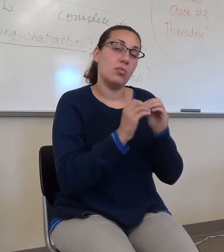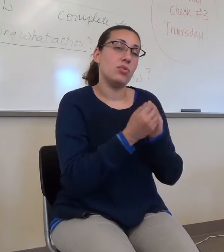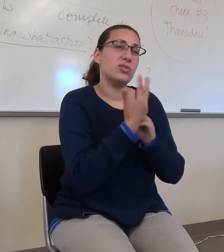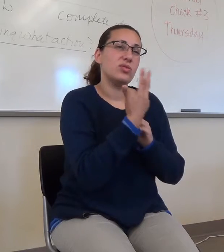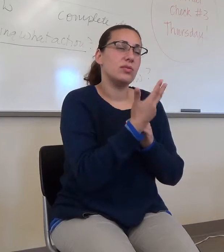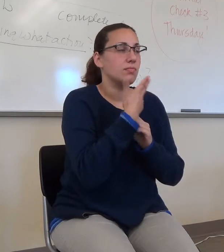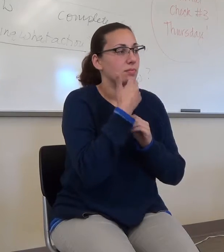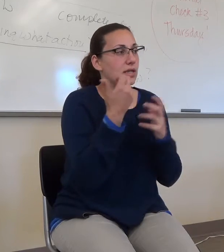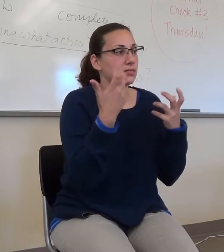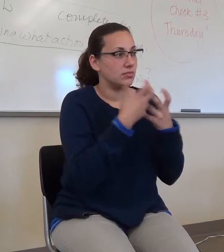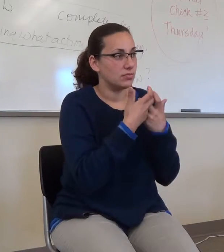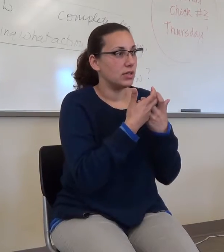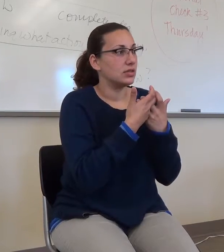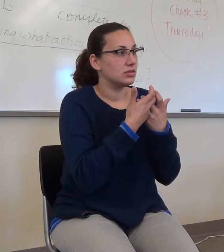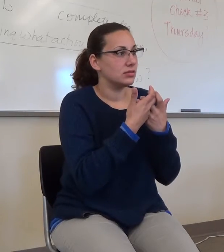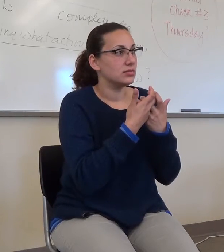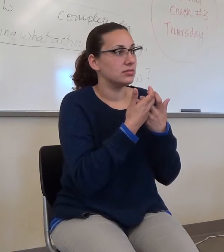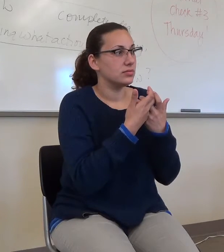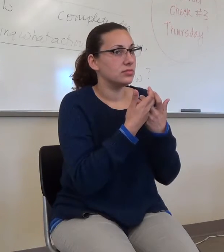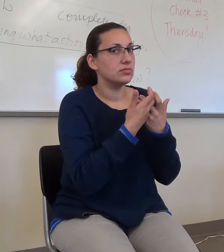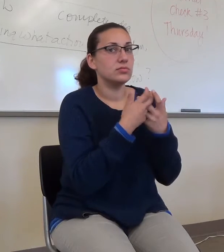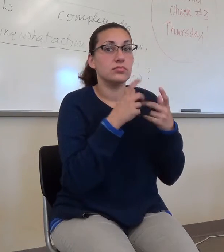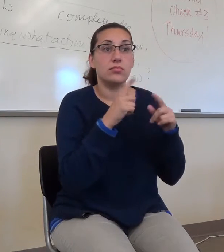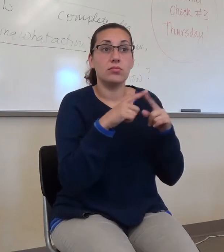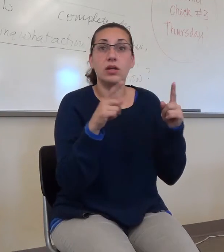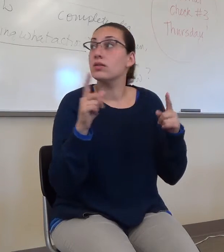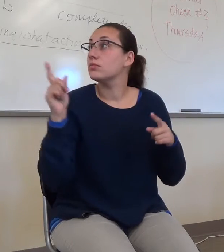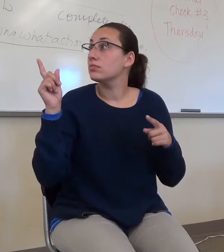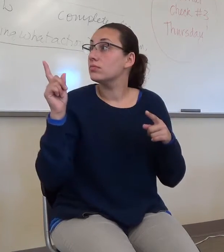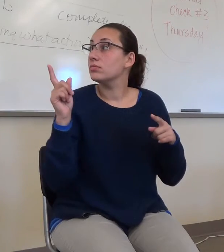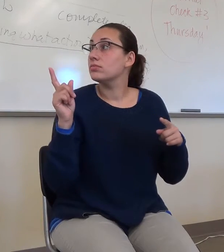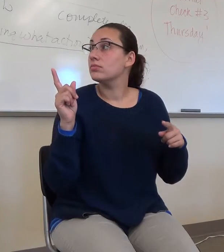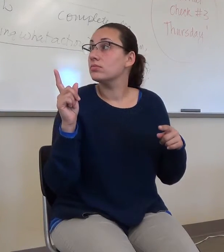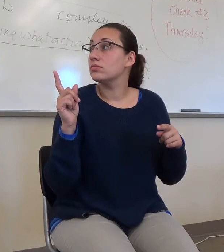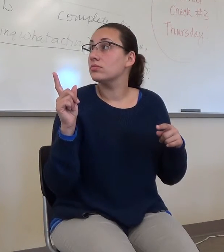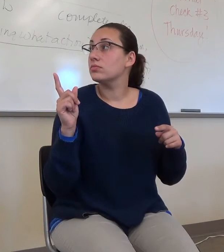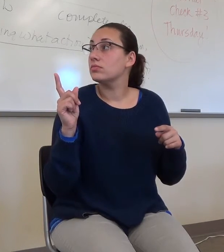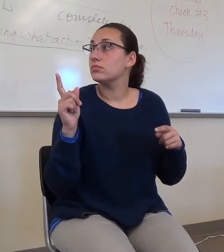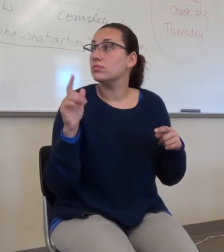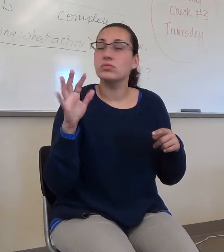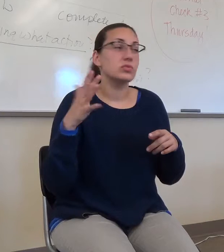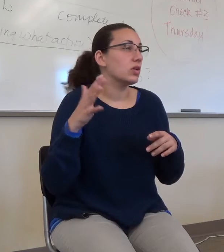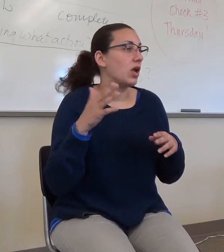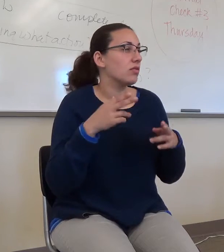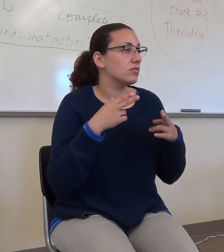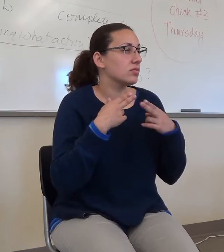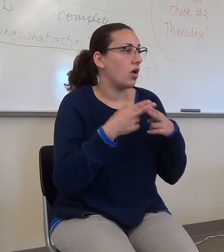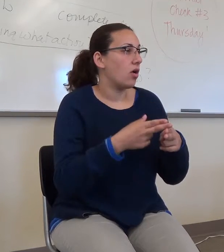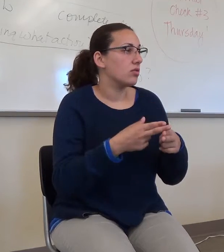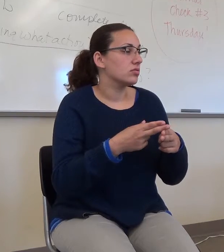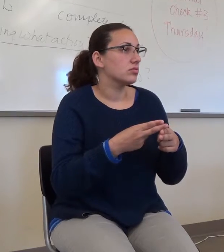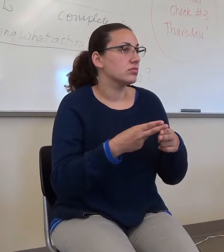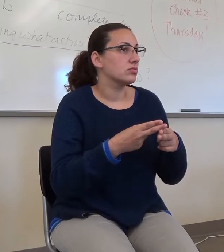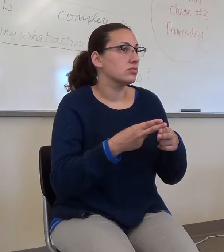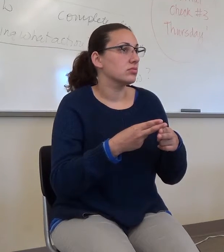really, but this really is what's kind of called an